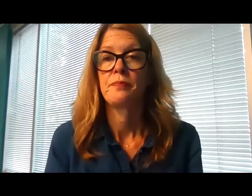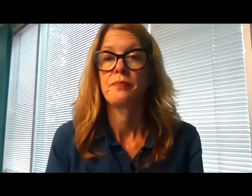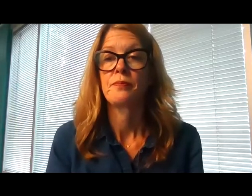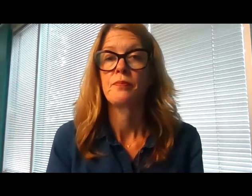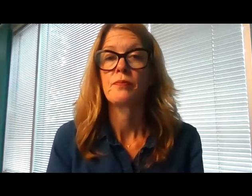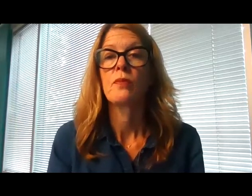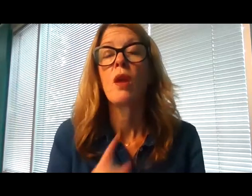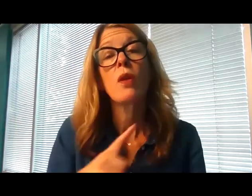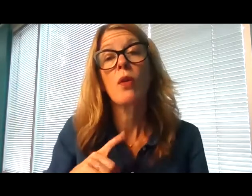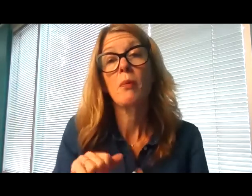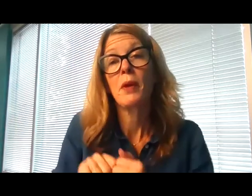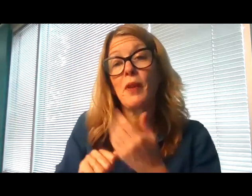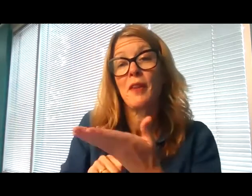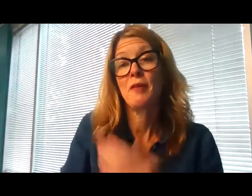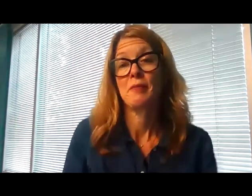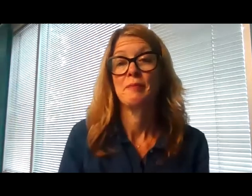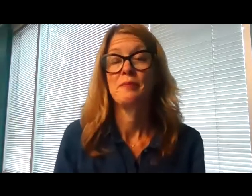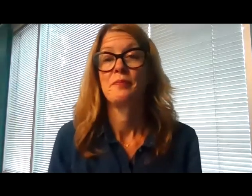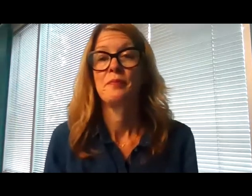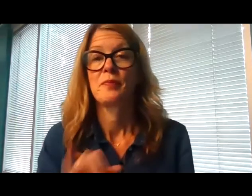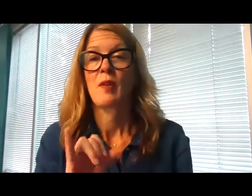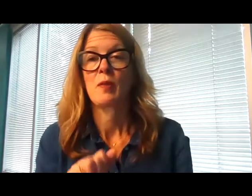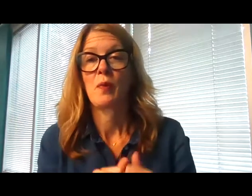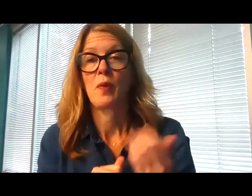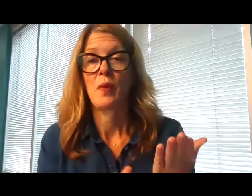The Lord be with you. Let us pray.